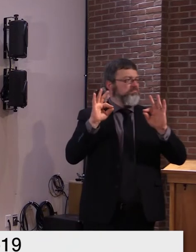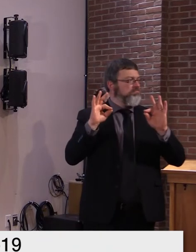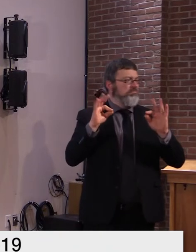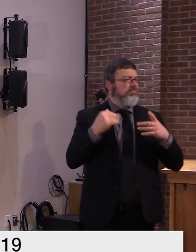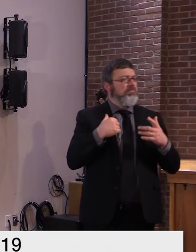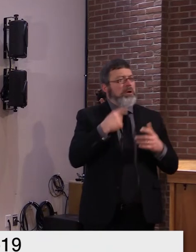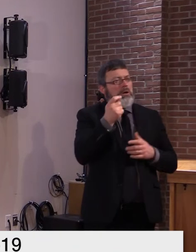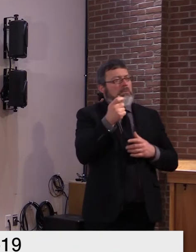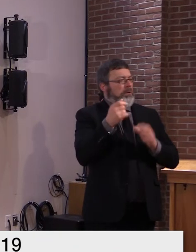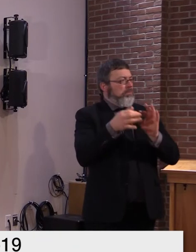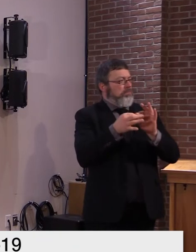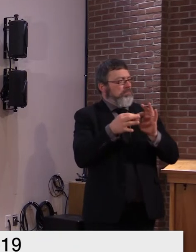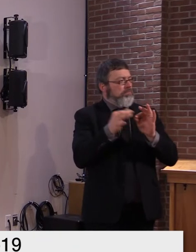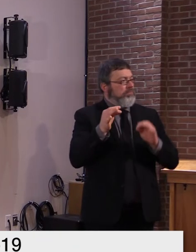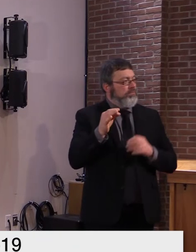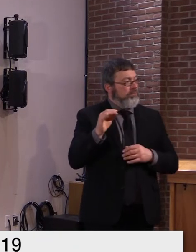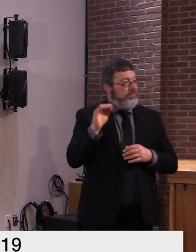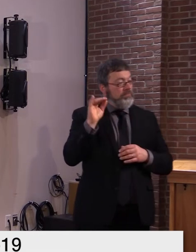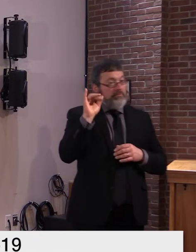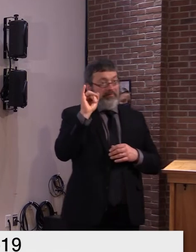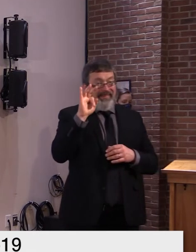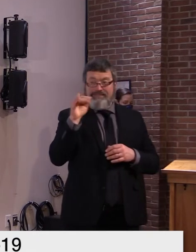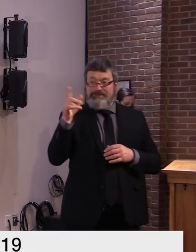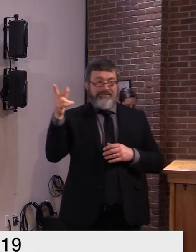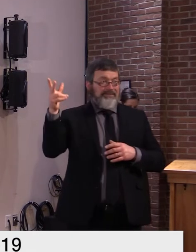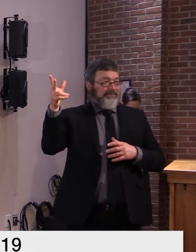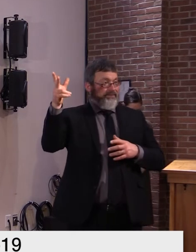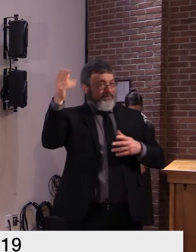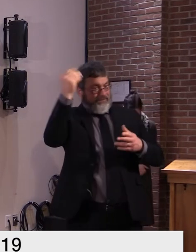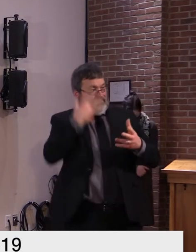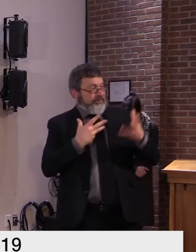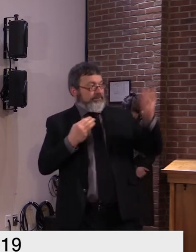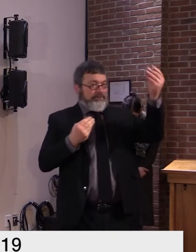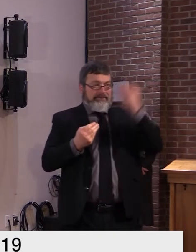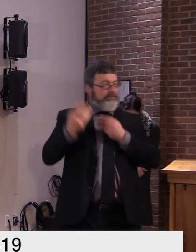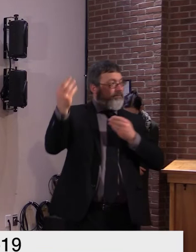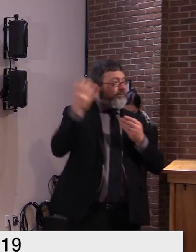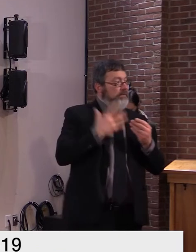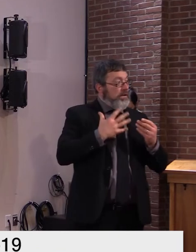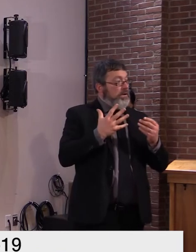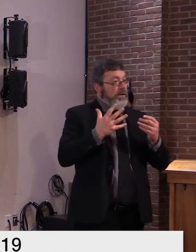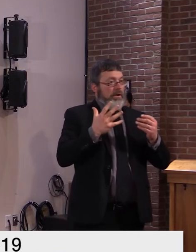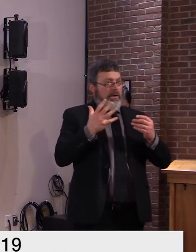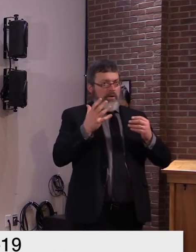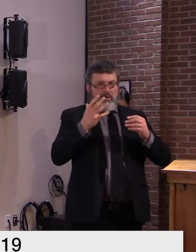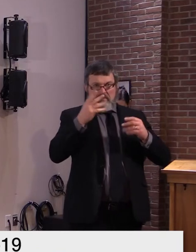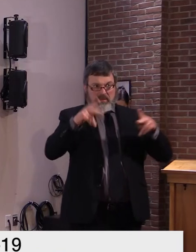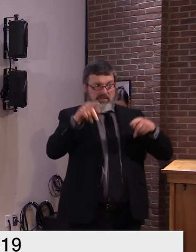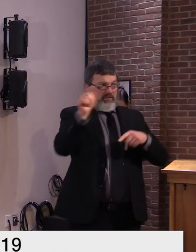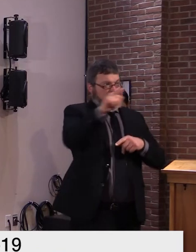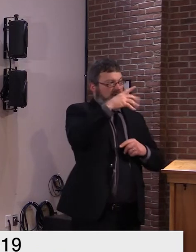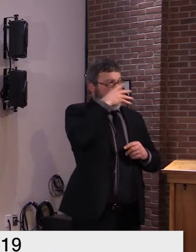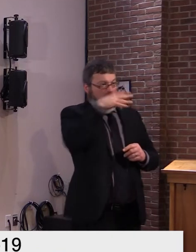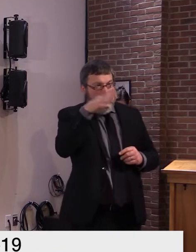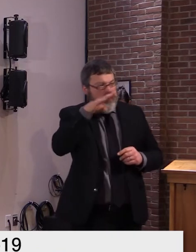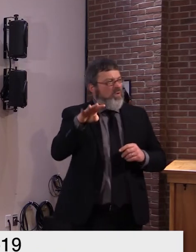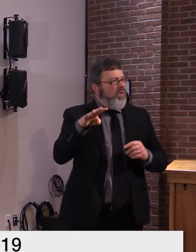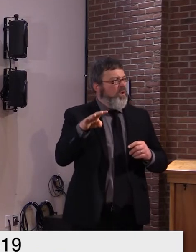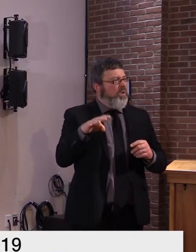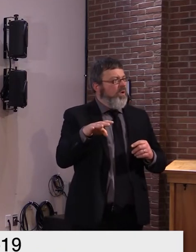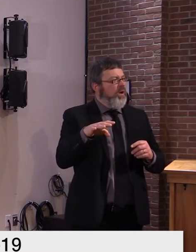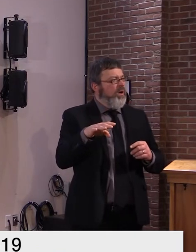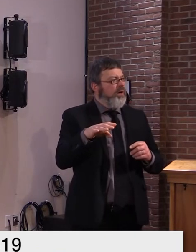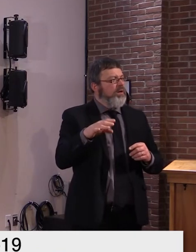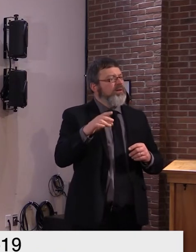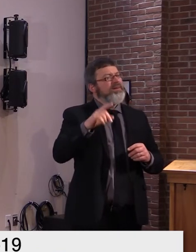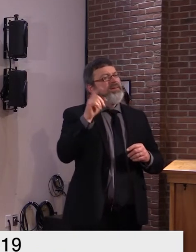information that indicates non-compliance and then with the guidance and the details around that if you could send it to either commerce or public safety it